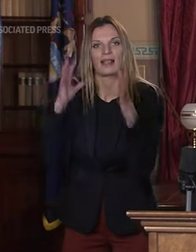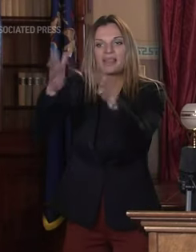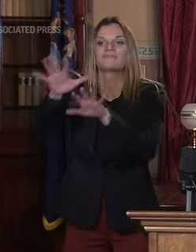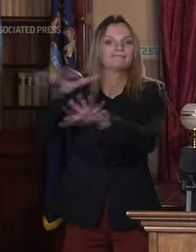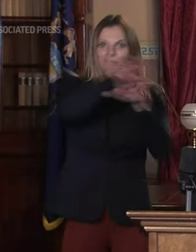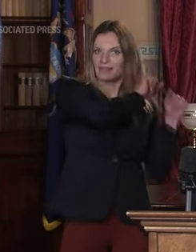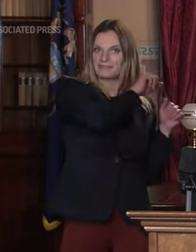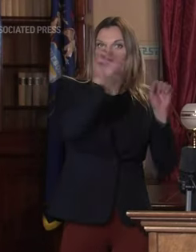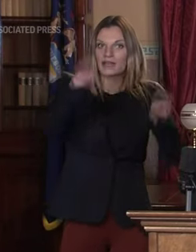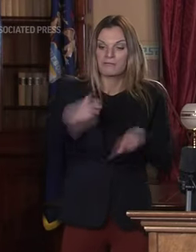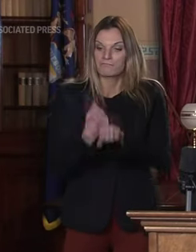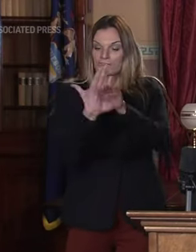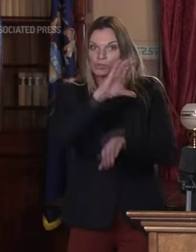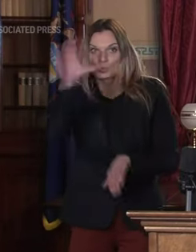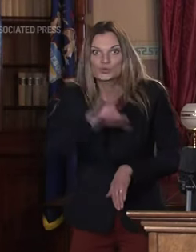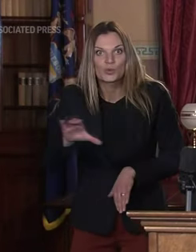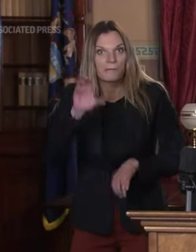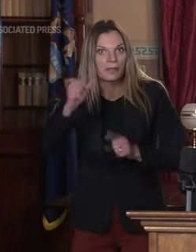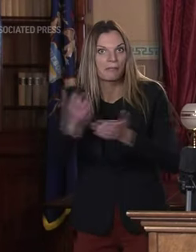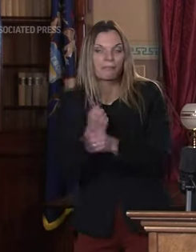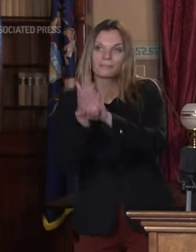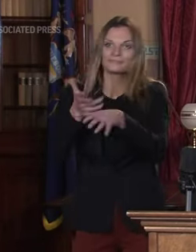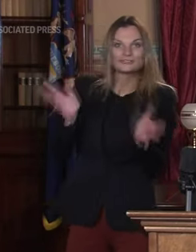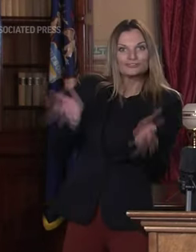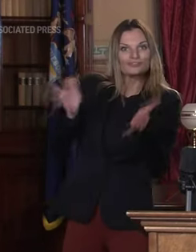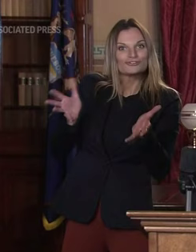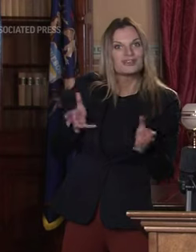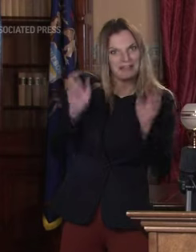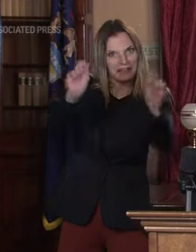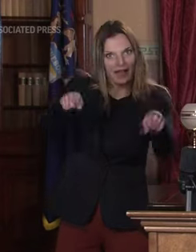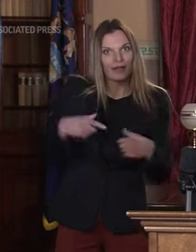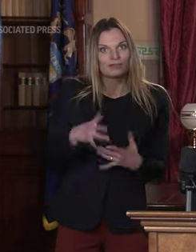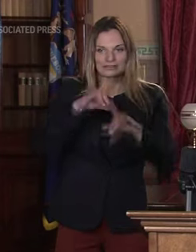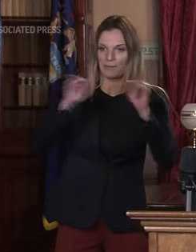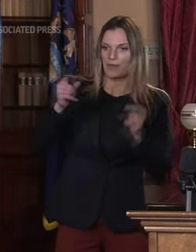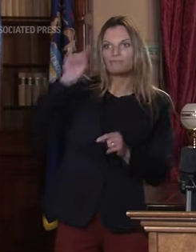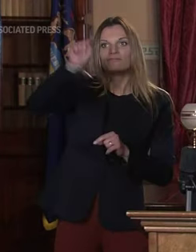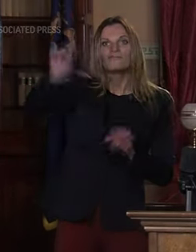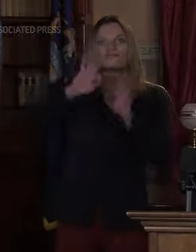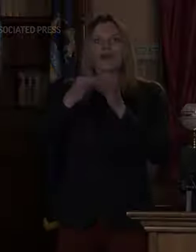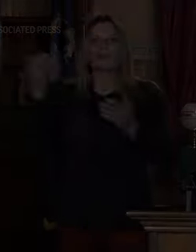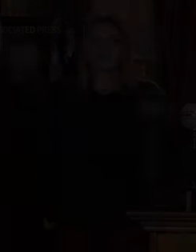conference calls you can use zoom so everyone can call in at the same time and say what they are thankful for.